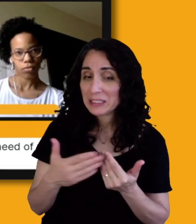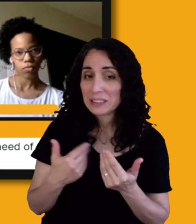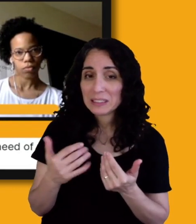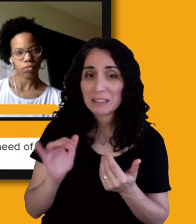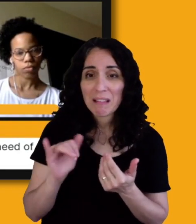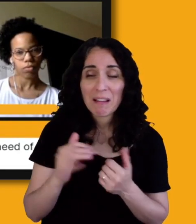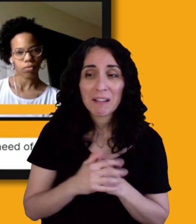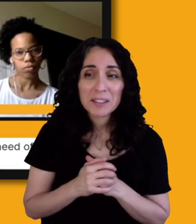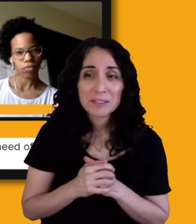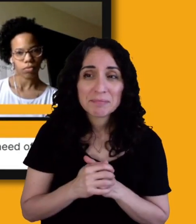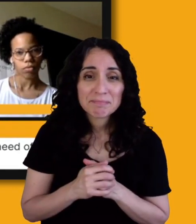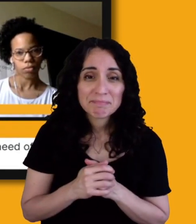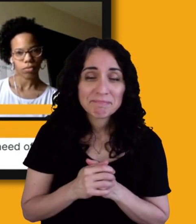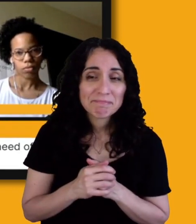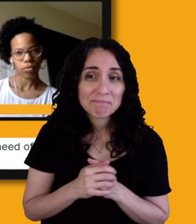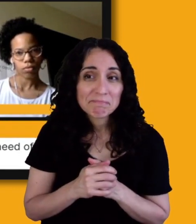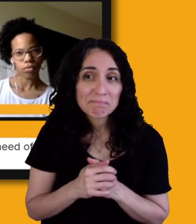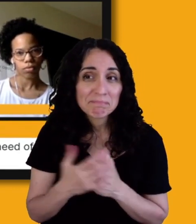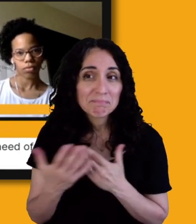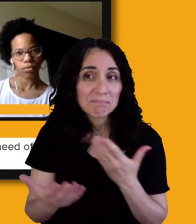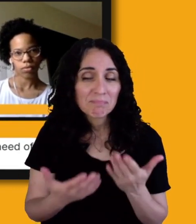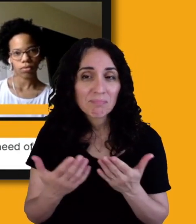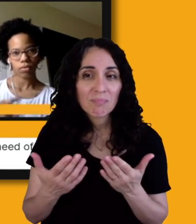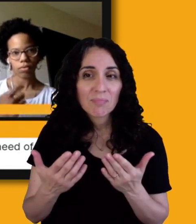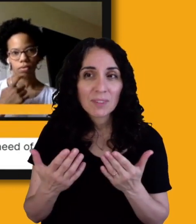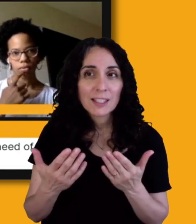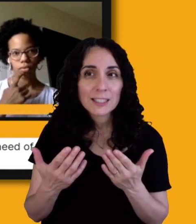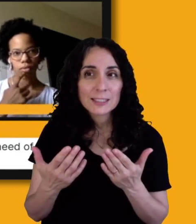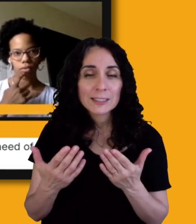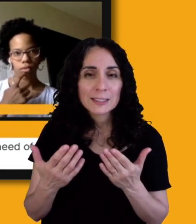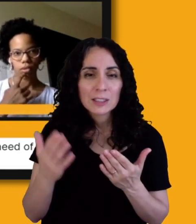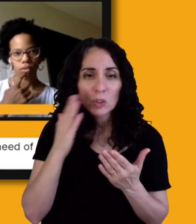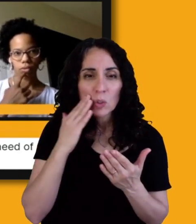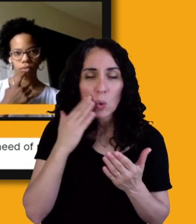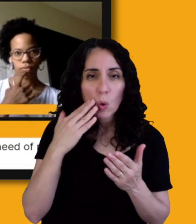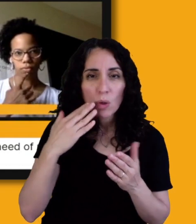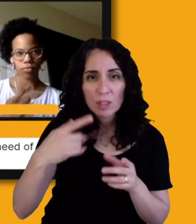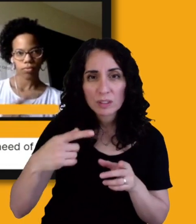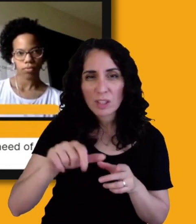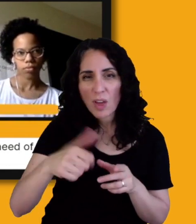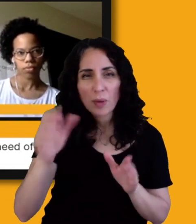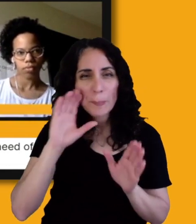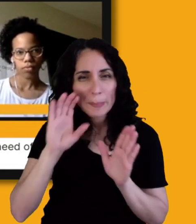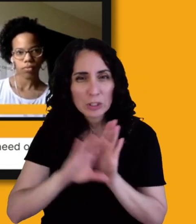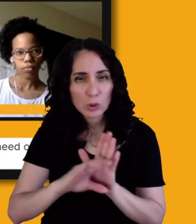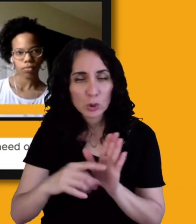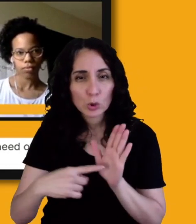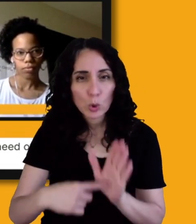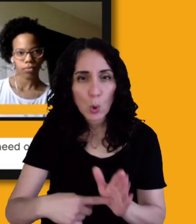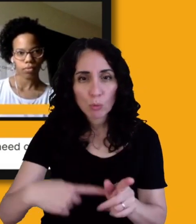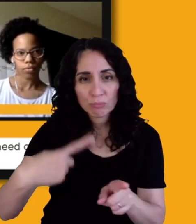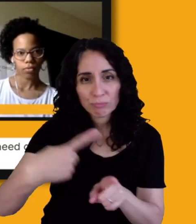um, is, was a raised intersection and we don't need to go back to it, but it's a, it's basically saying why,